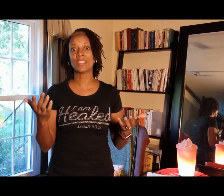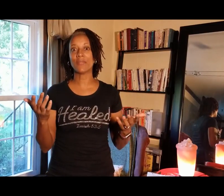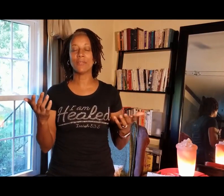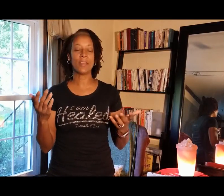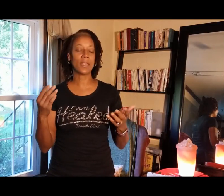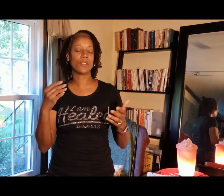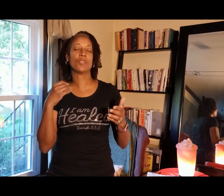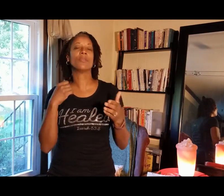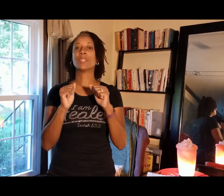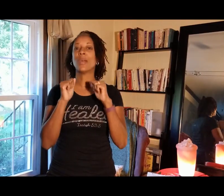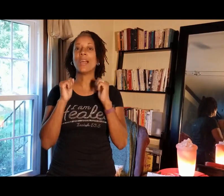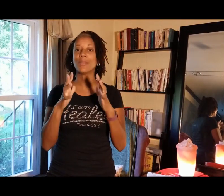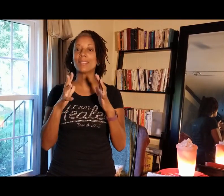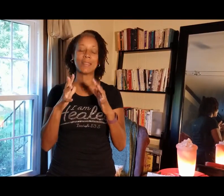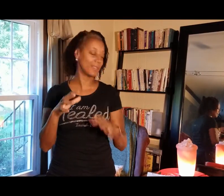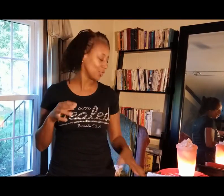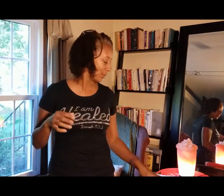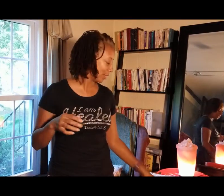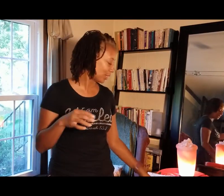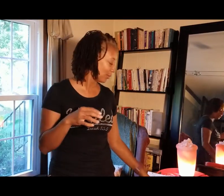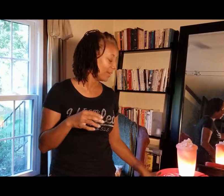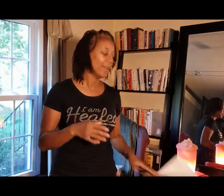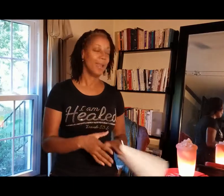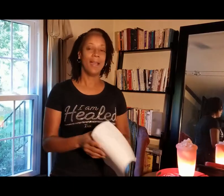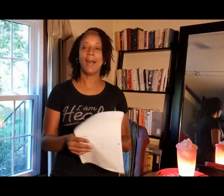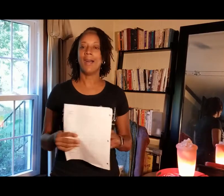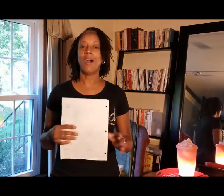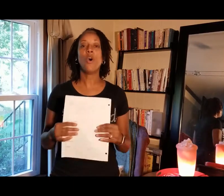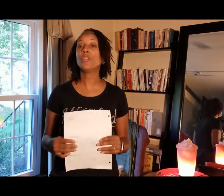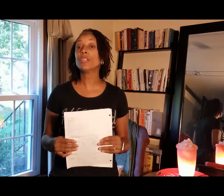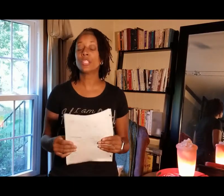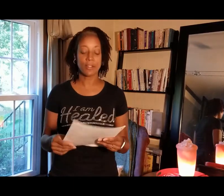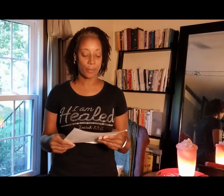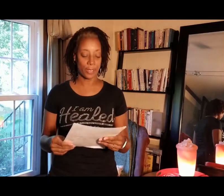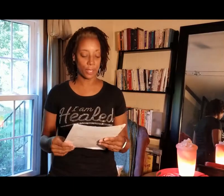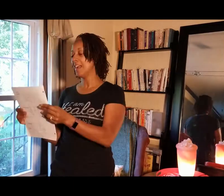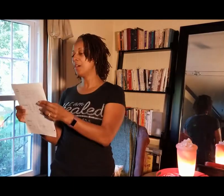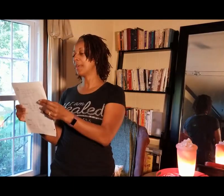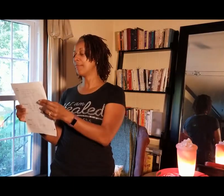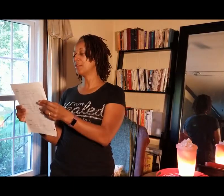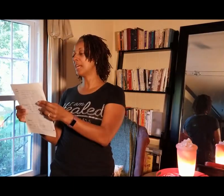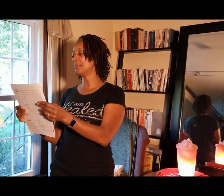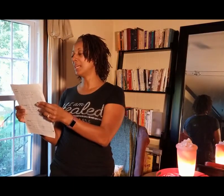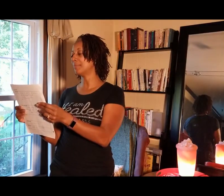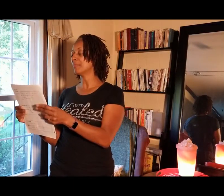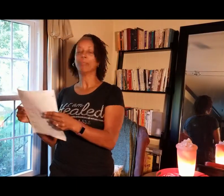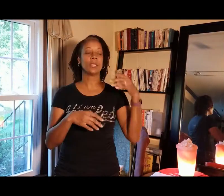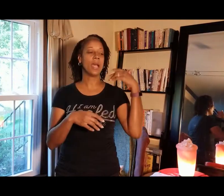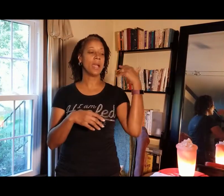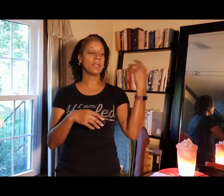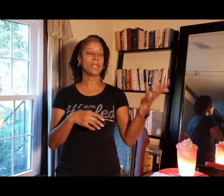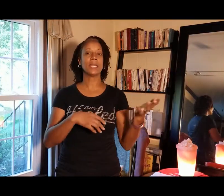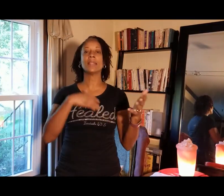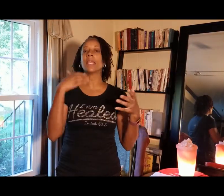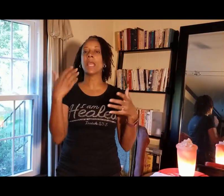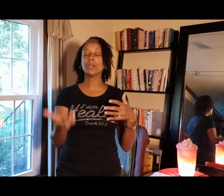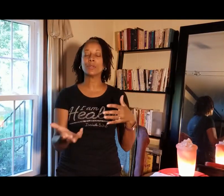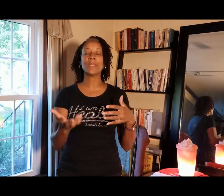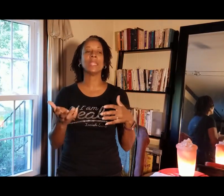stuff in foundations. So I'm excited to share with you all the good stuff we learned. Okay, for timeline. When I said it, they echoed me